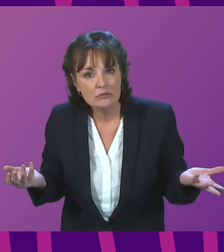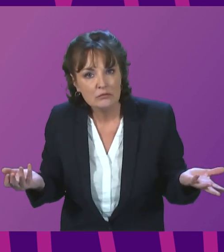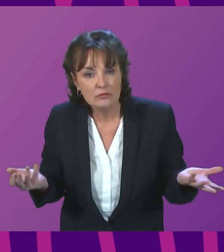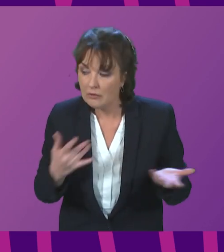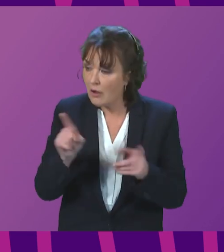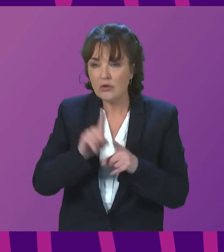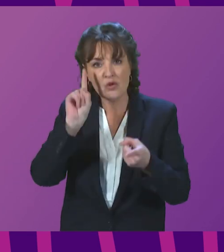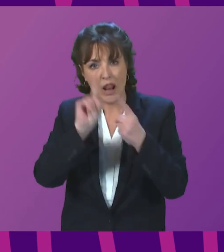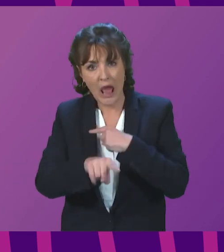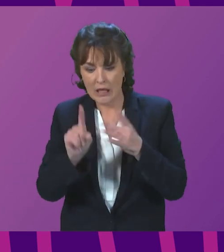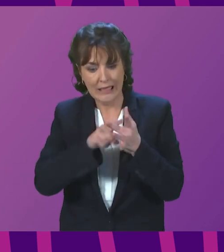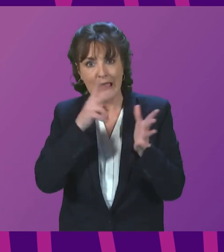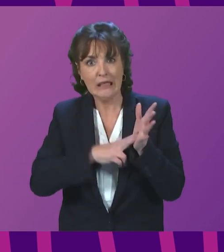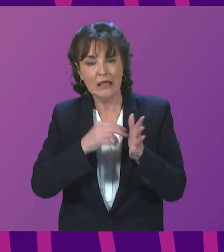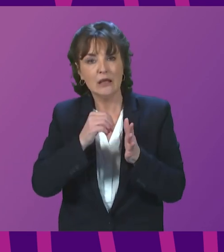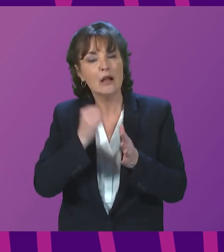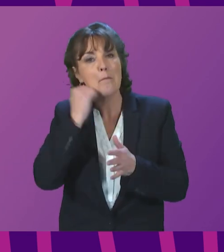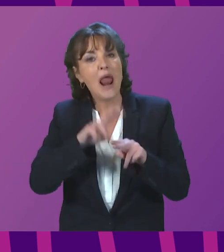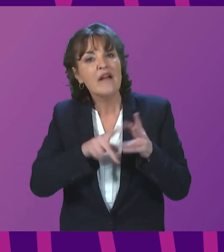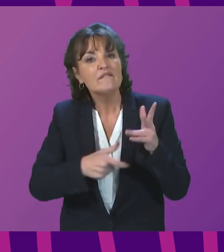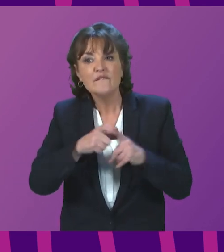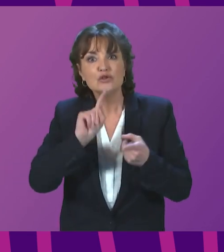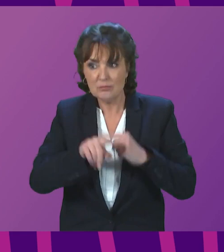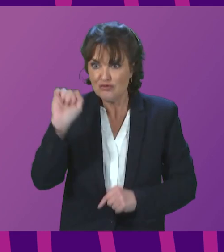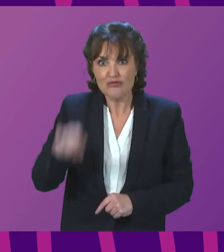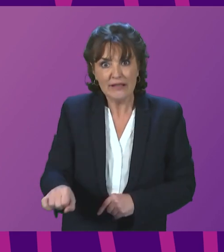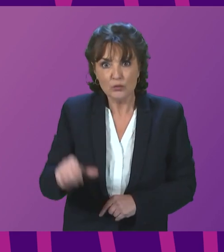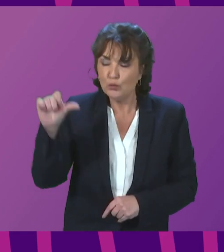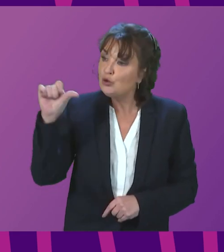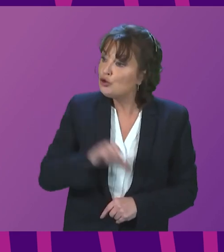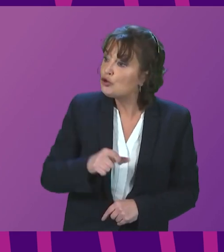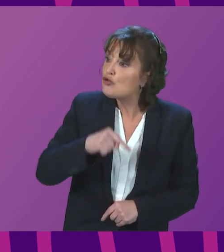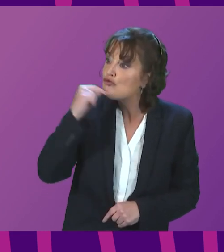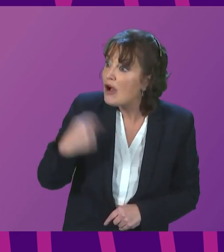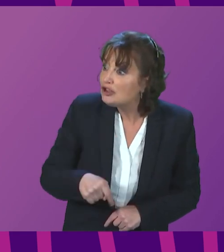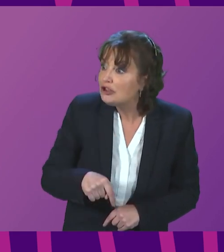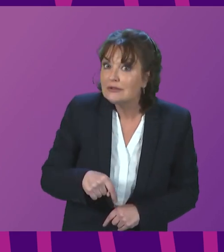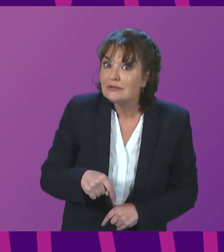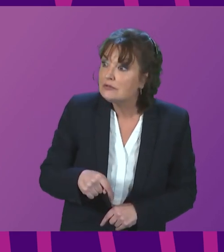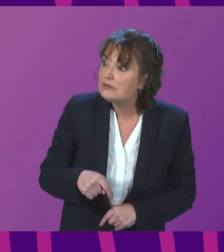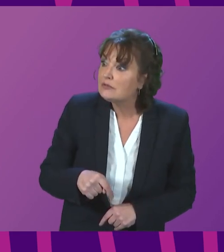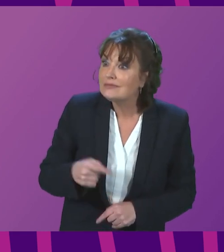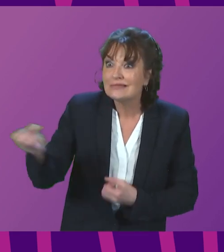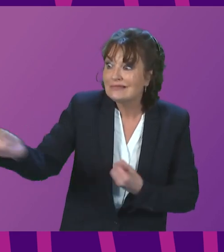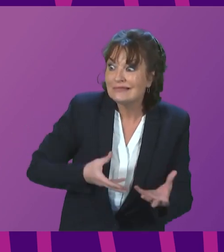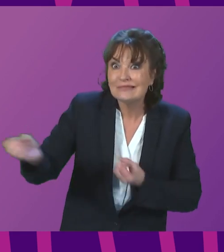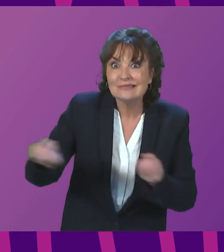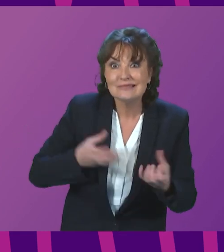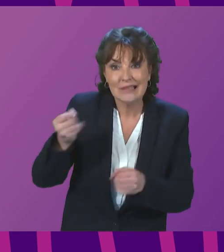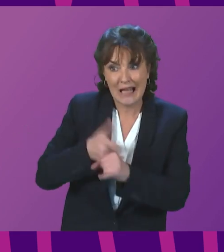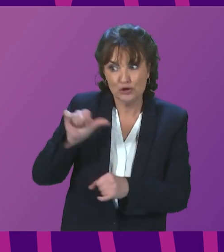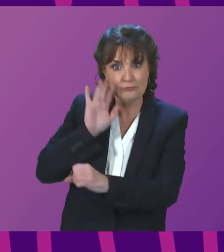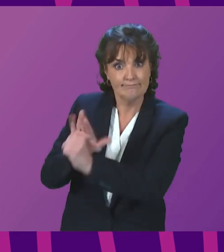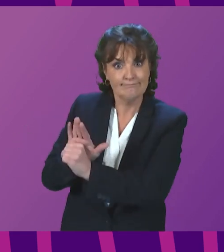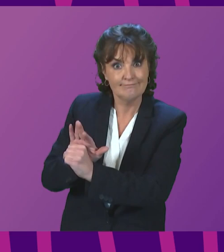we should cut off demand for Russian oil and gas. For as long as states or companies are buying Russian oil and